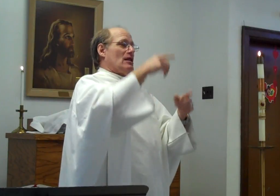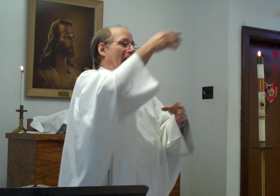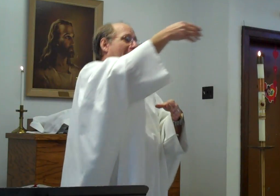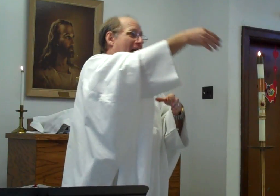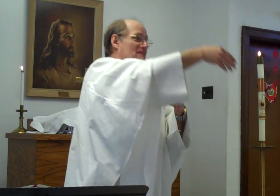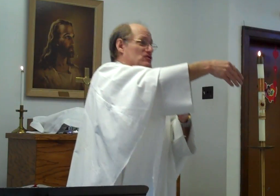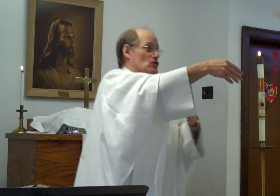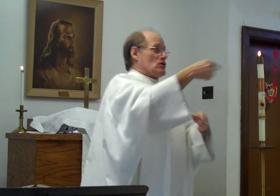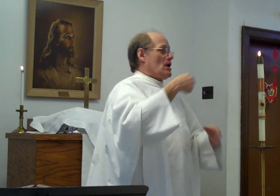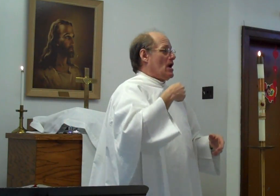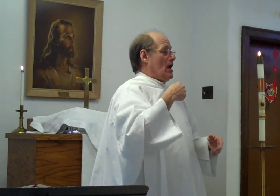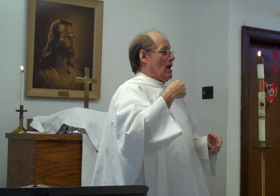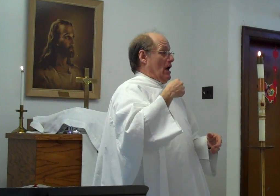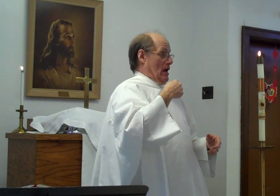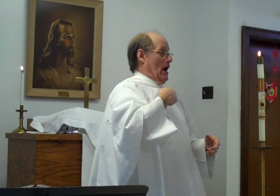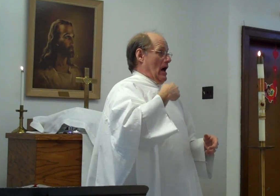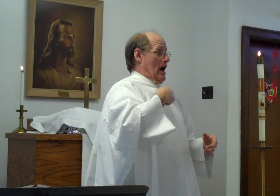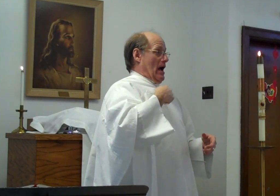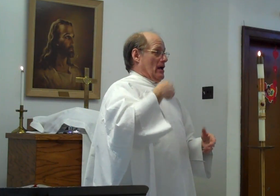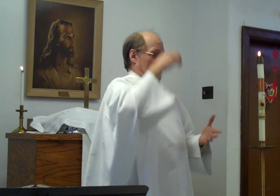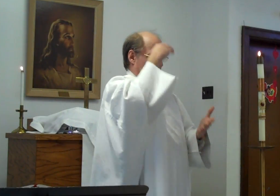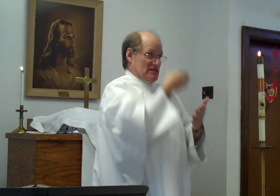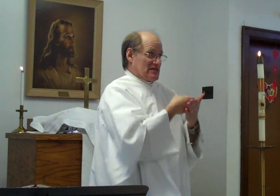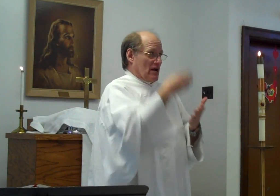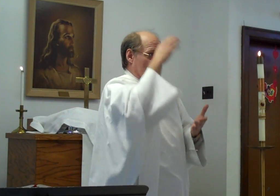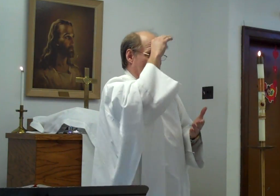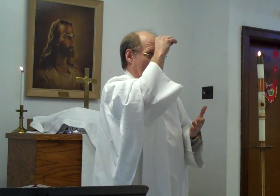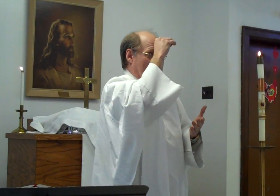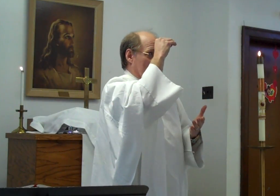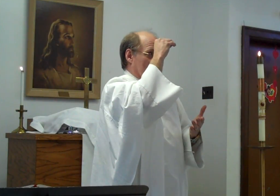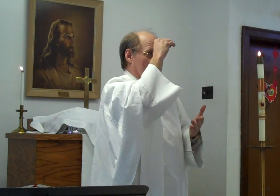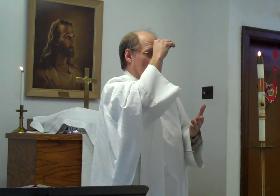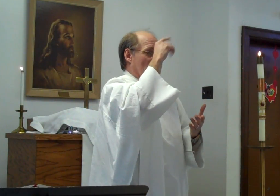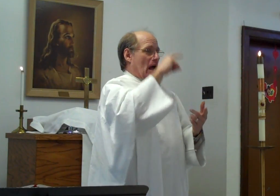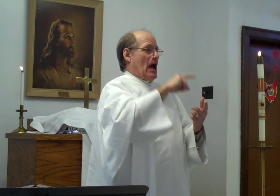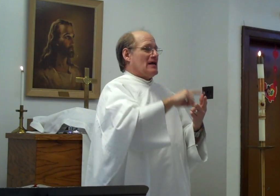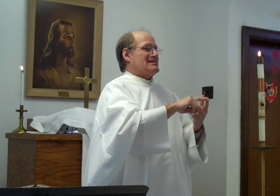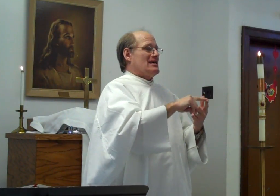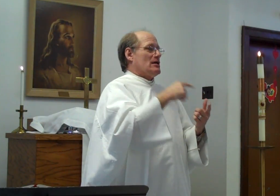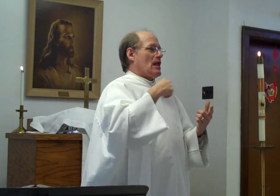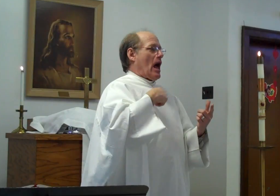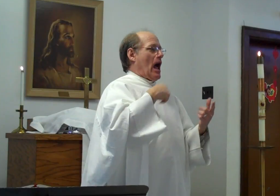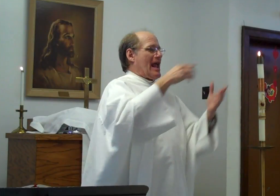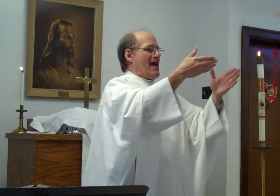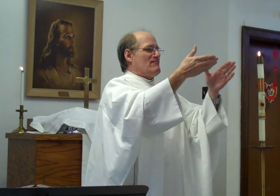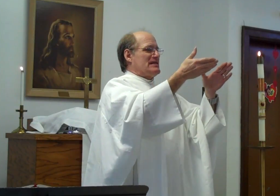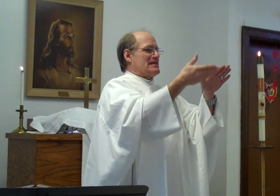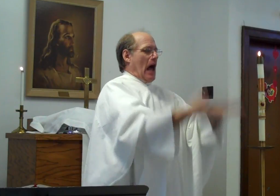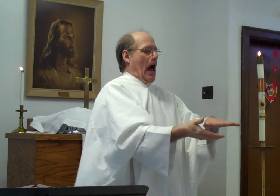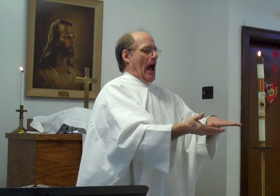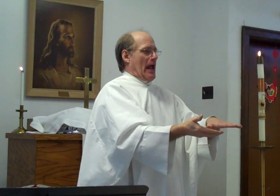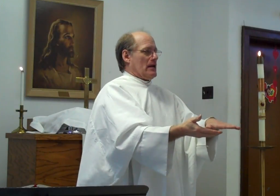after I, the son of man, until I have died